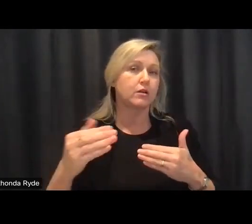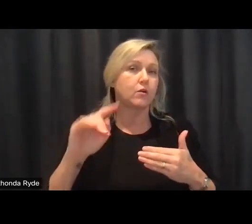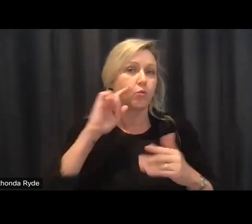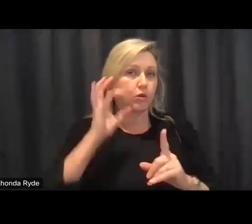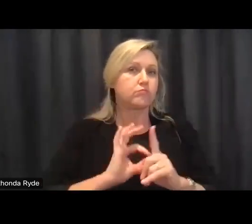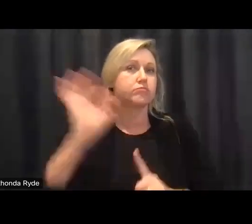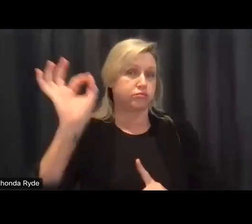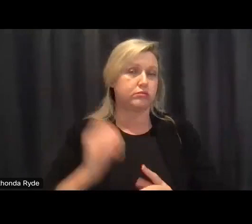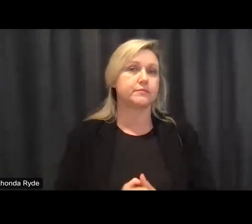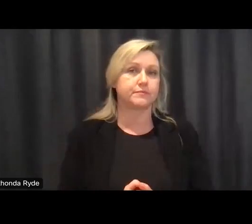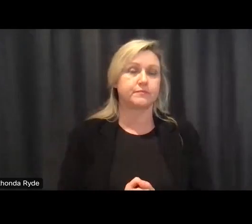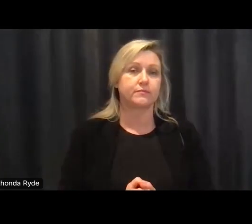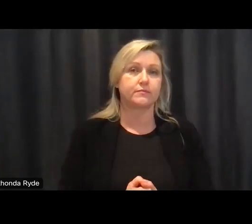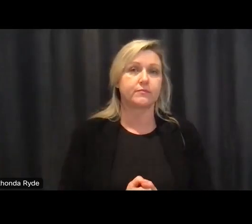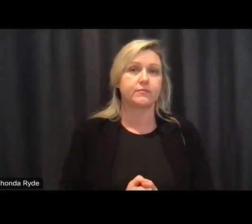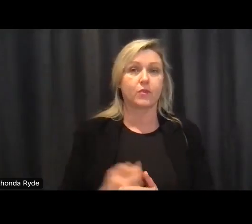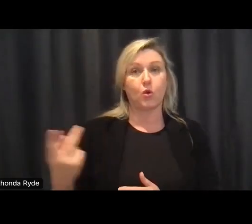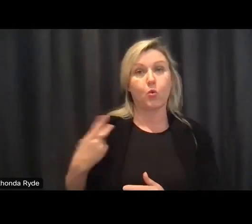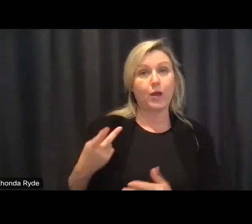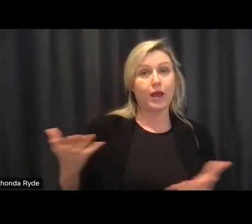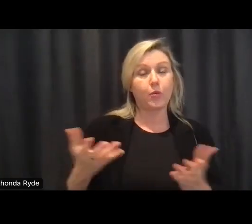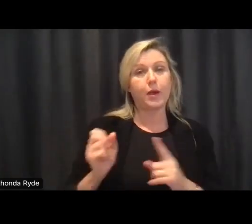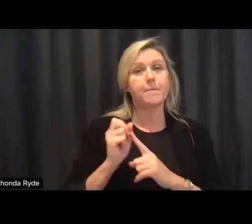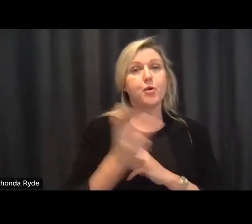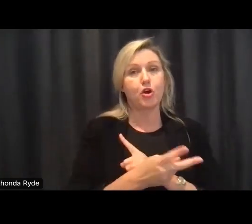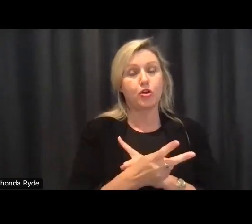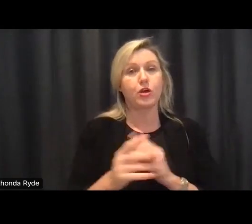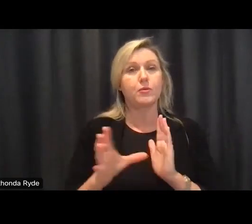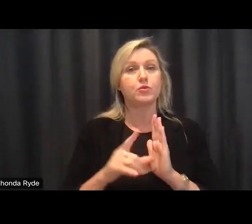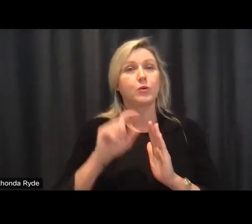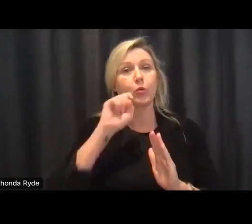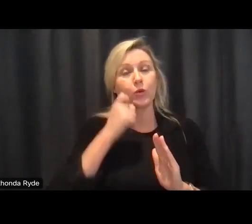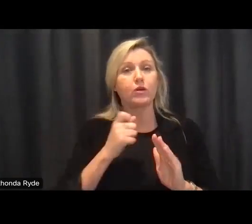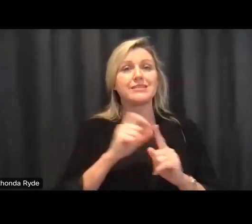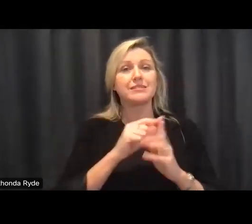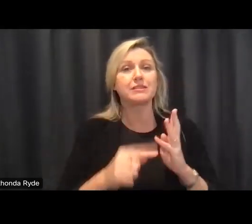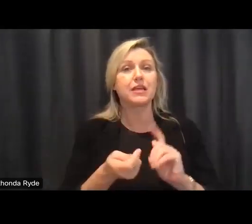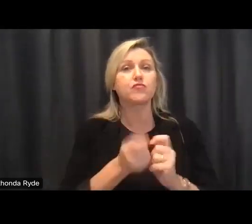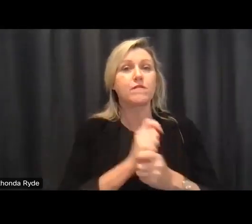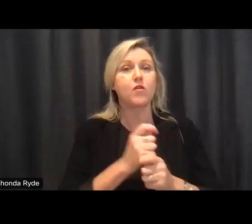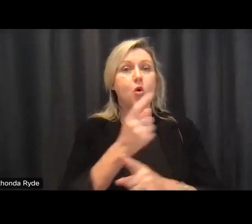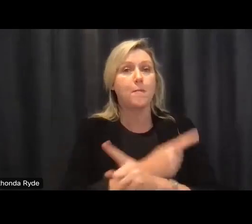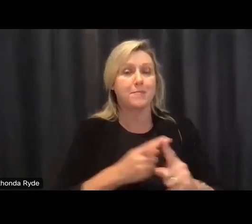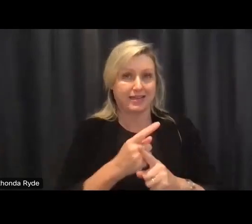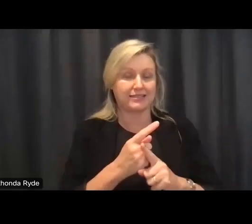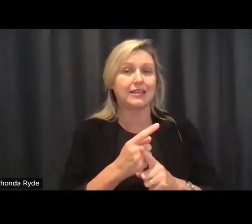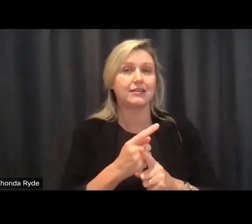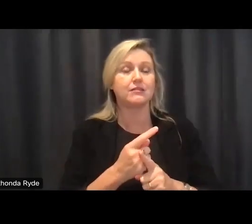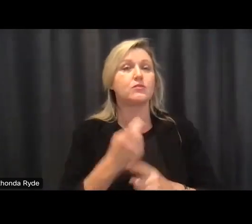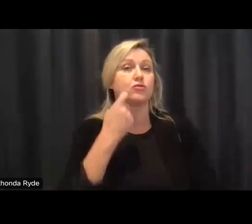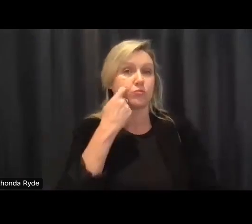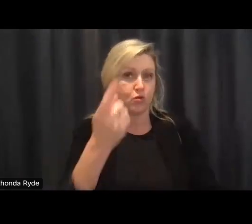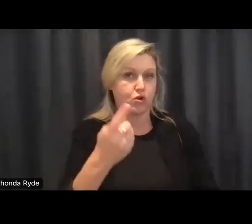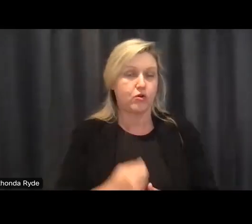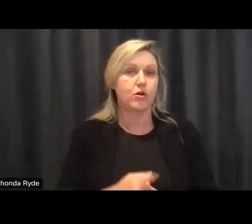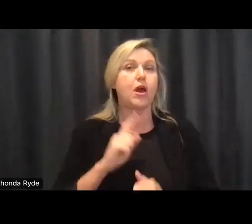in perth today because we're going to attend the disability reform ministers meeting that's uh being held tomorrow and we've begun